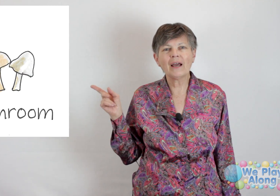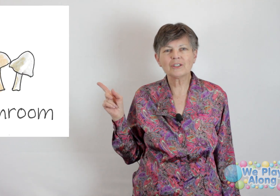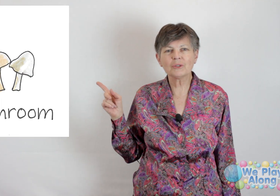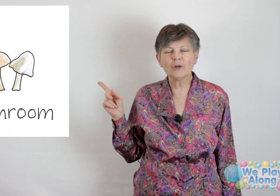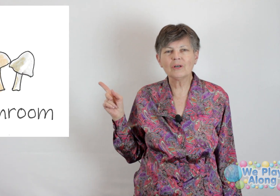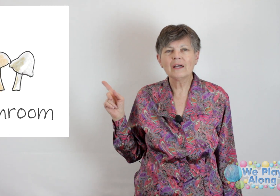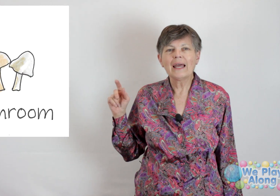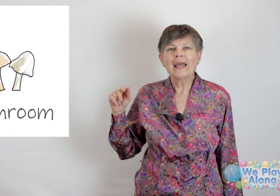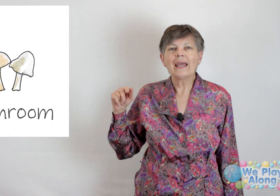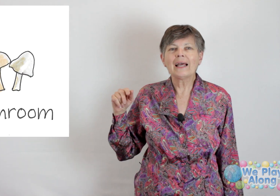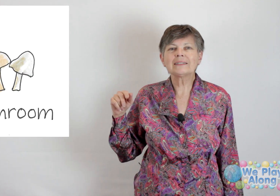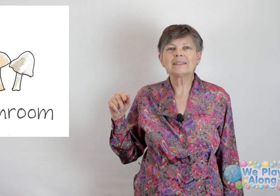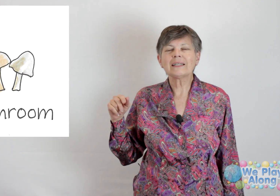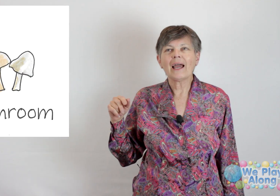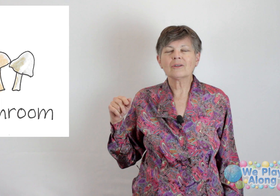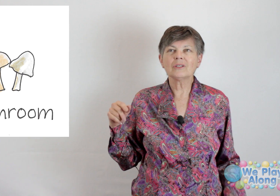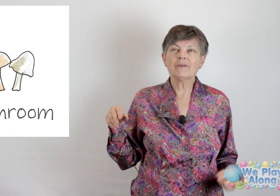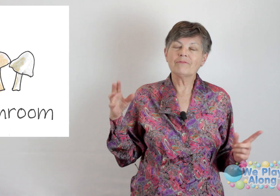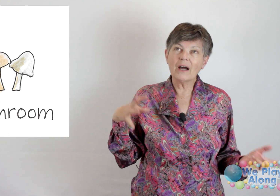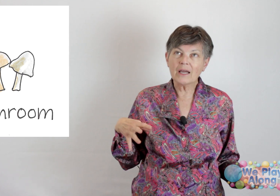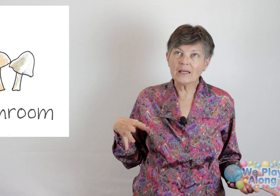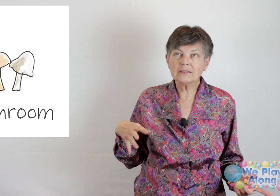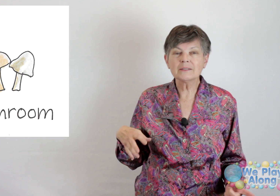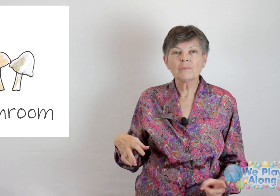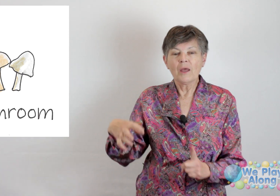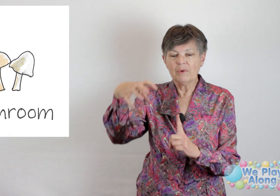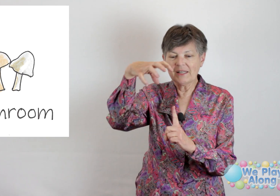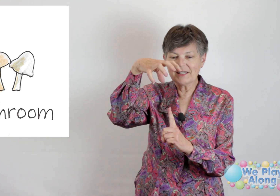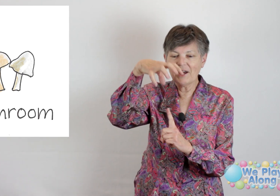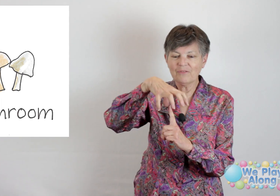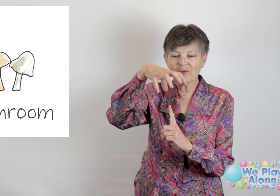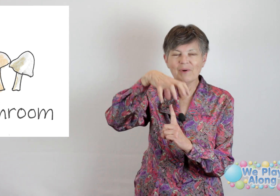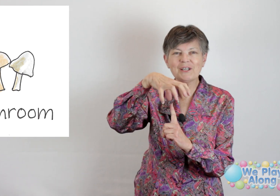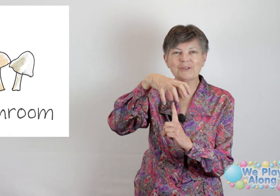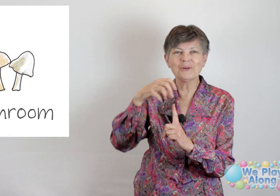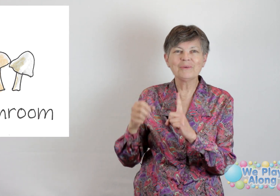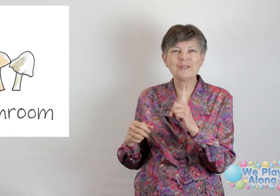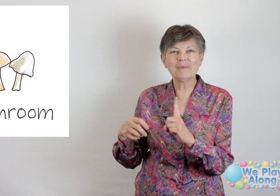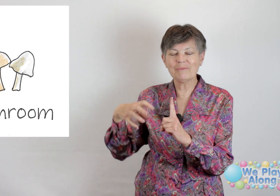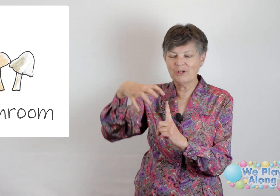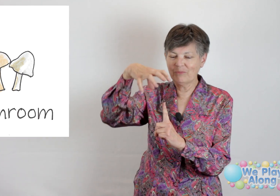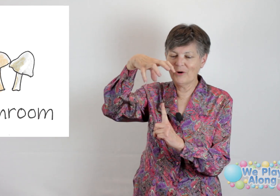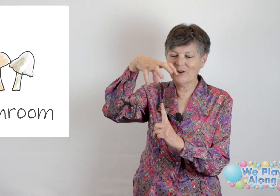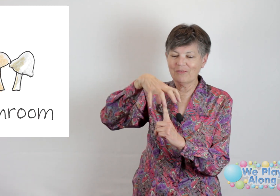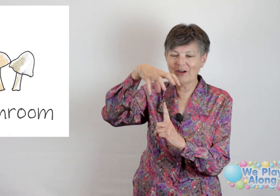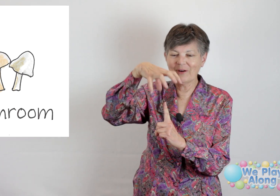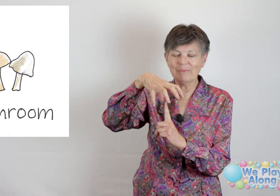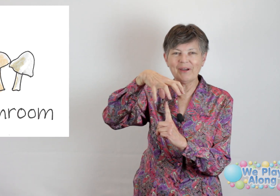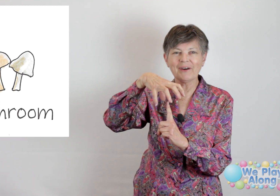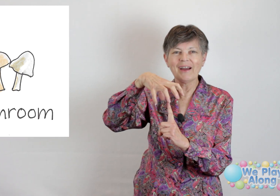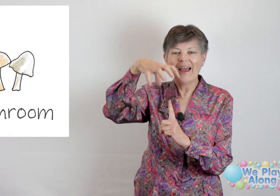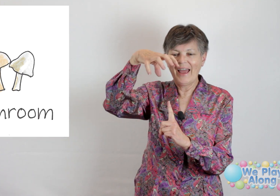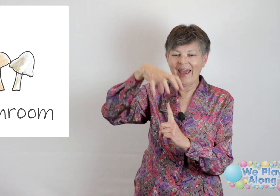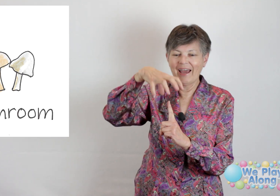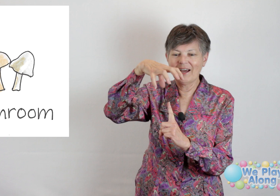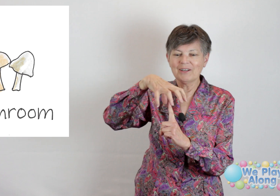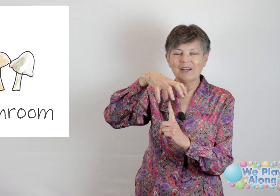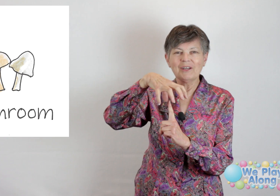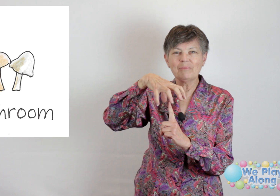vegetable. It's actually a fungus, but the sign for mushroom is you put a pointer finger up here and you